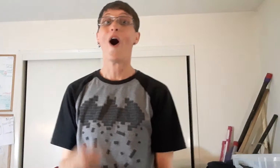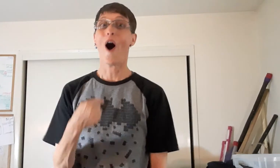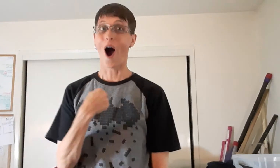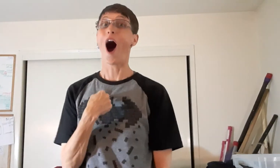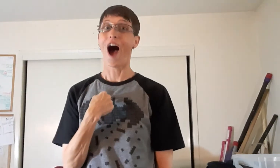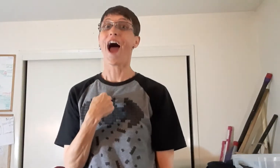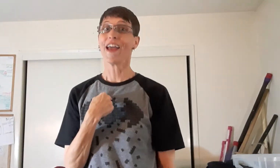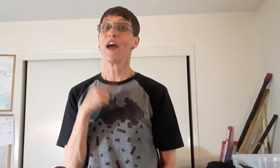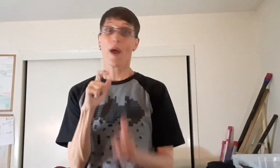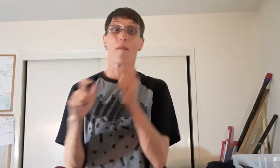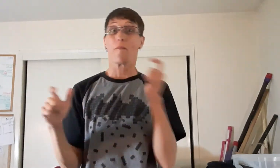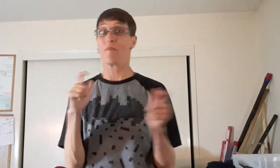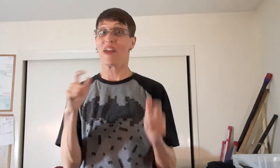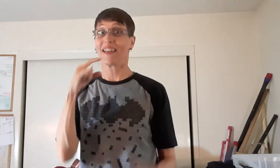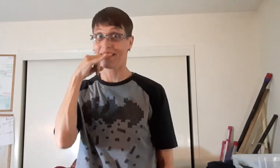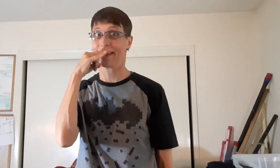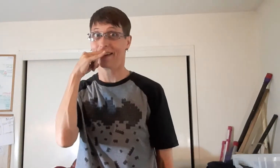I am a big kid.